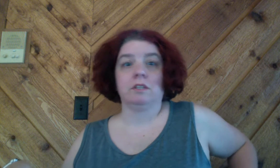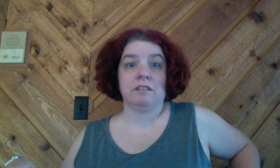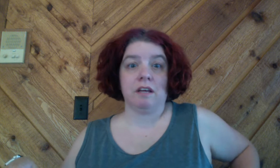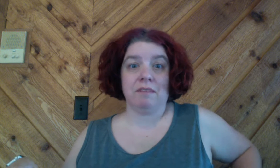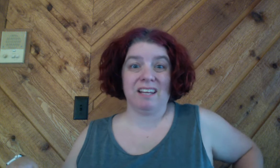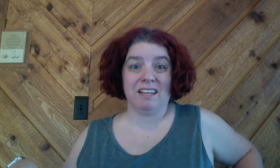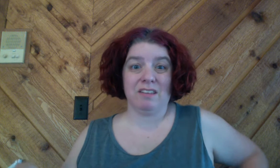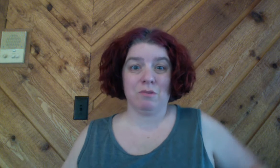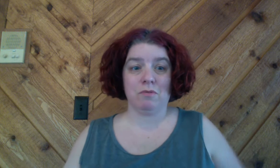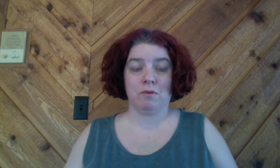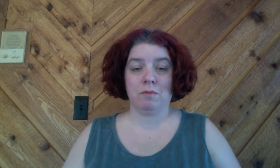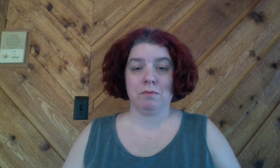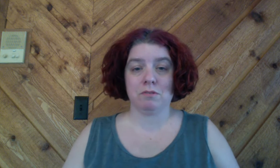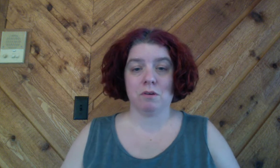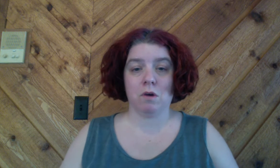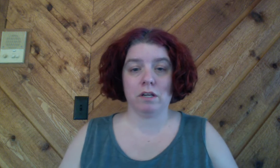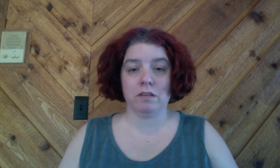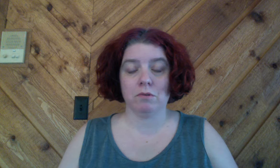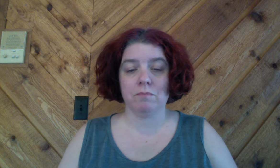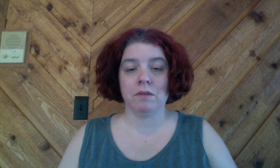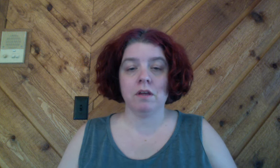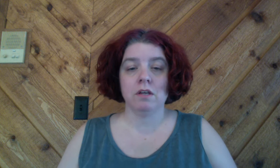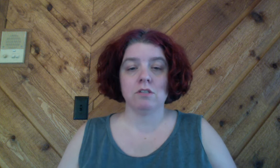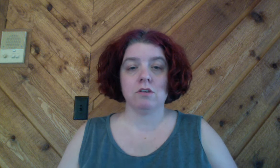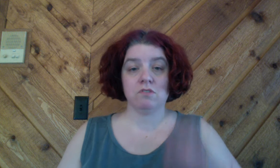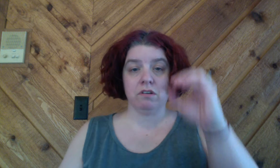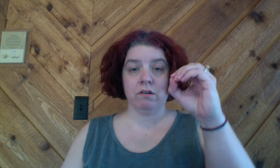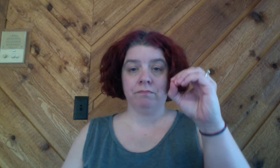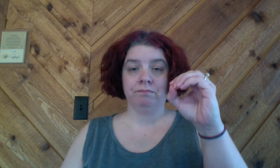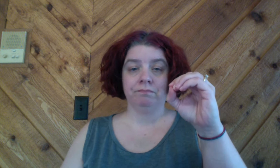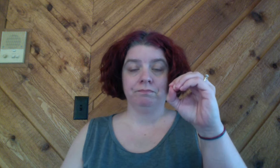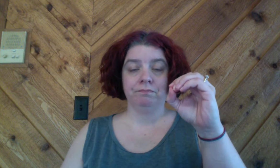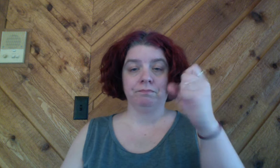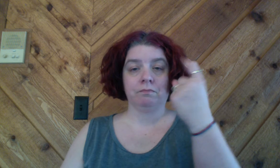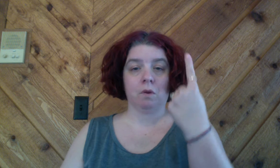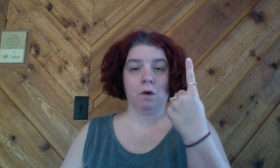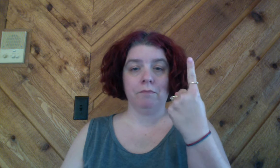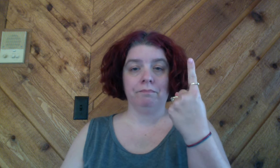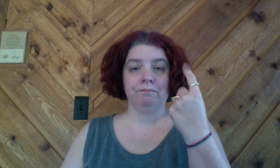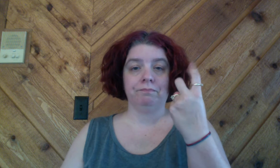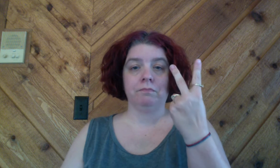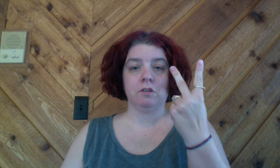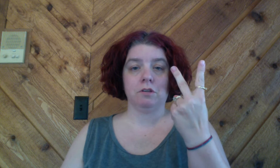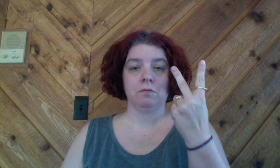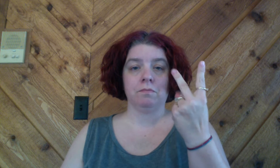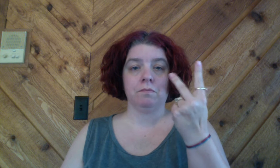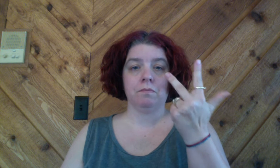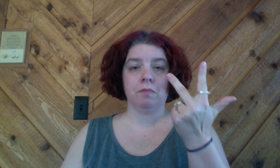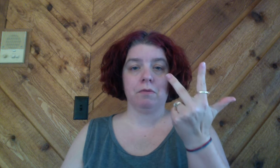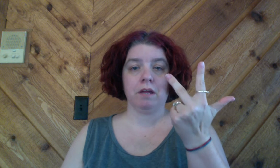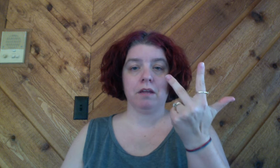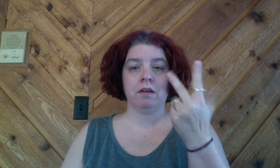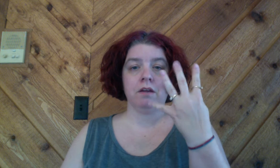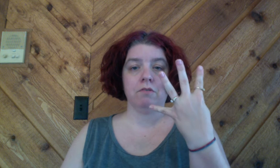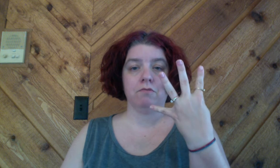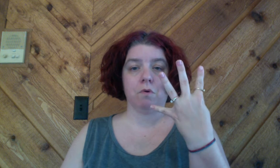let's see how many I can get through before people start walking in the room so you have 0 1 2 3 4